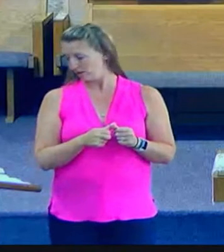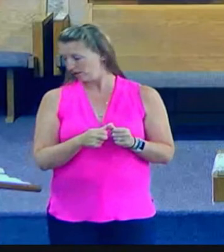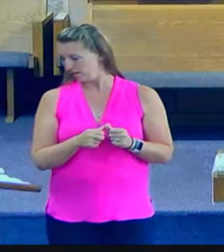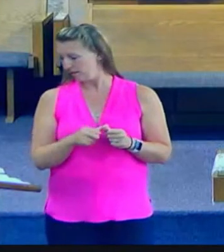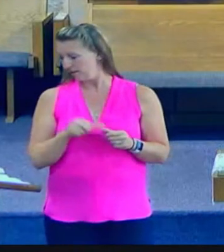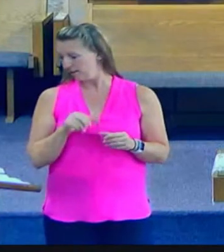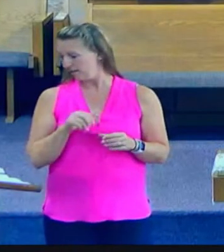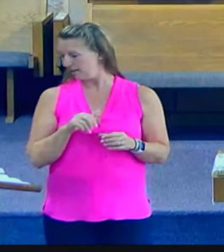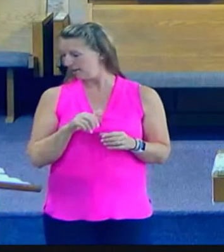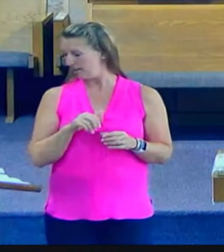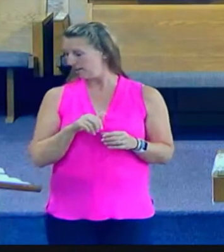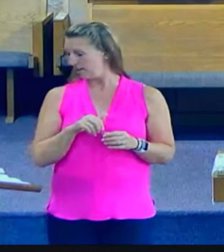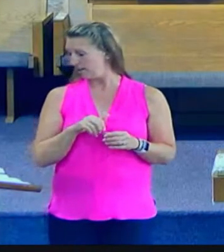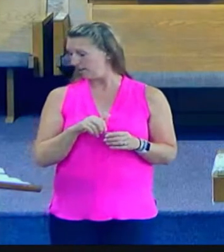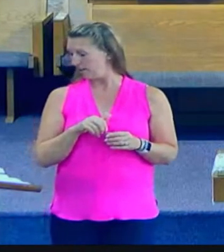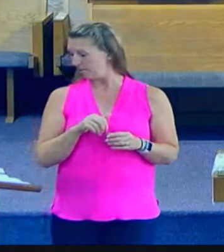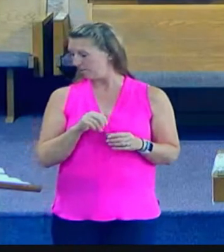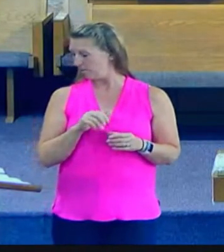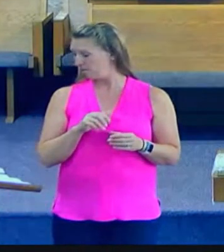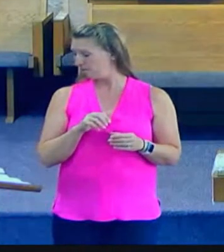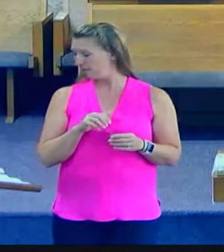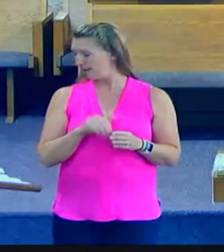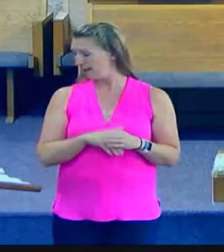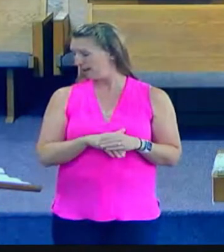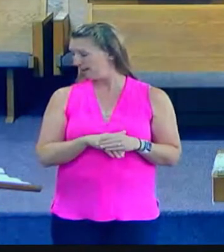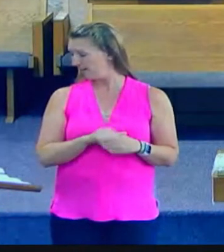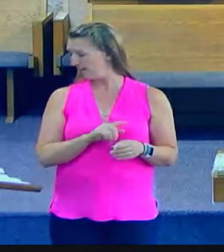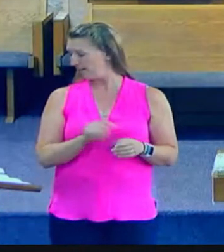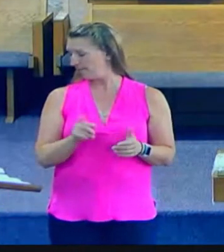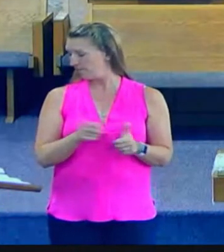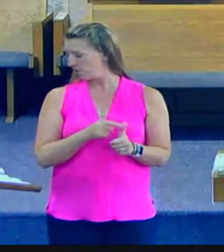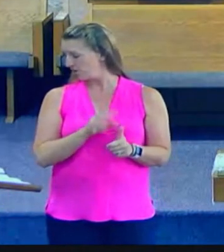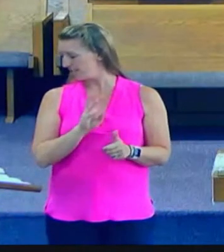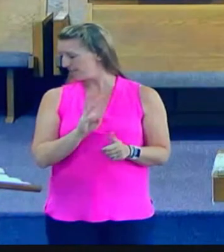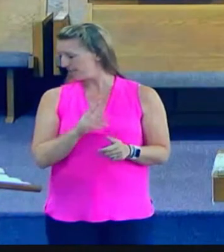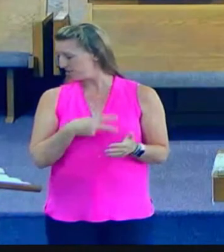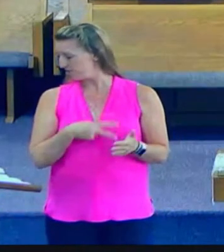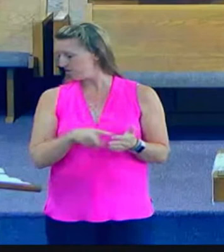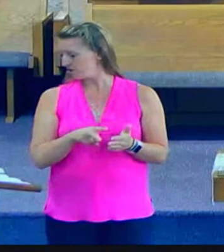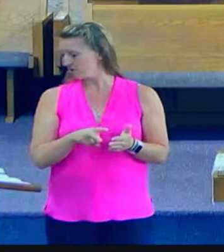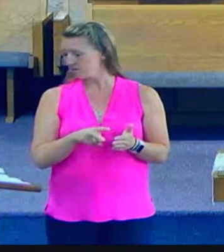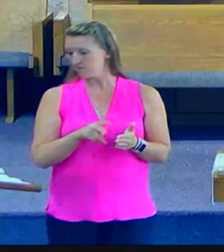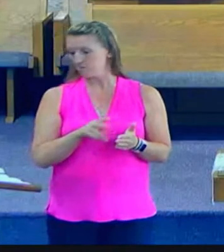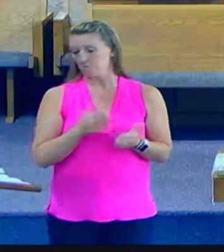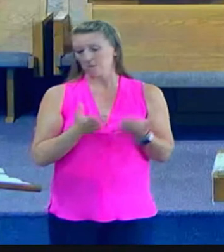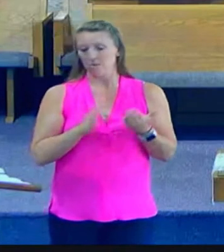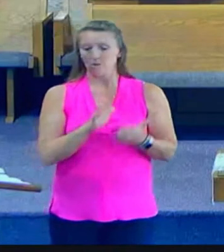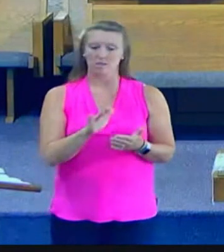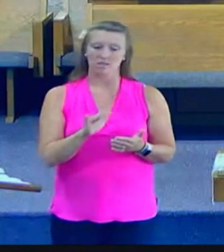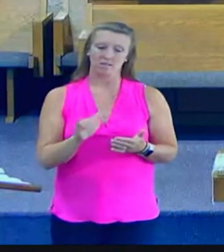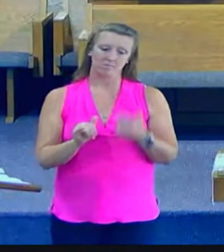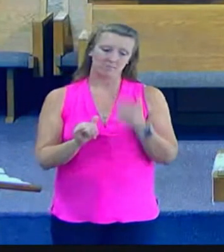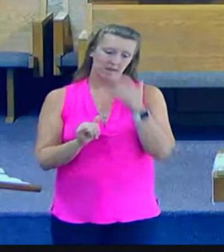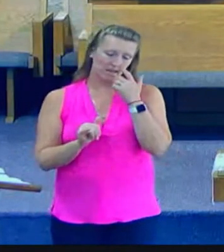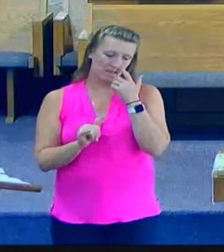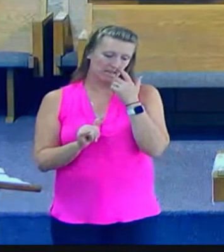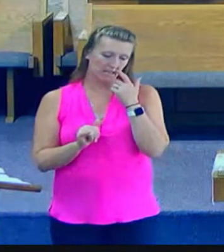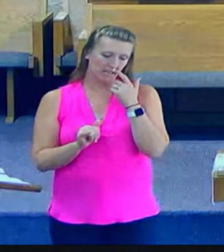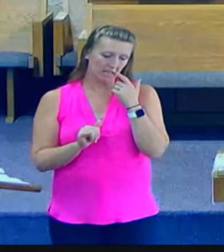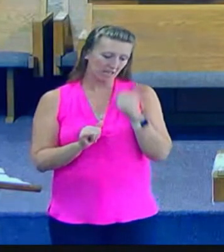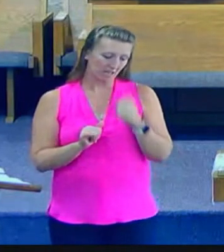first six verses, either by his Jesus' being omniscient